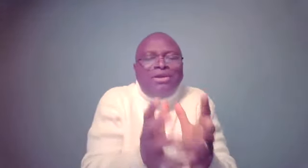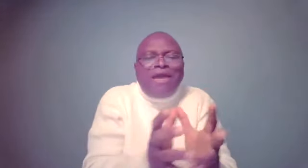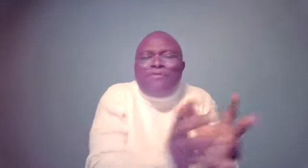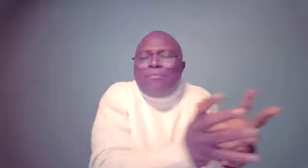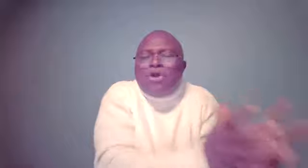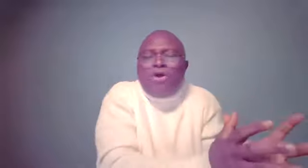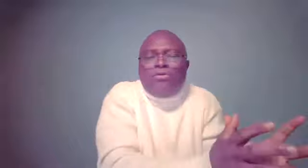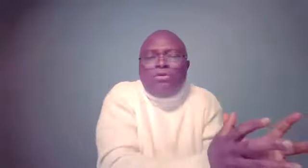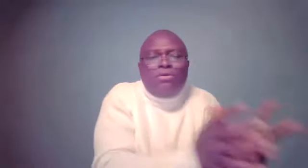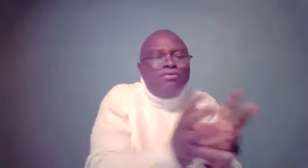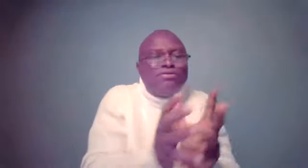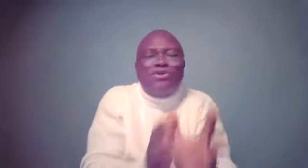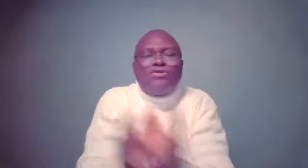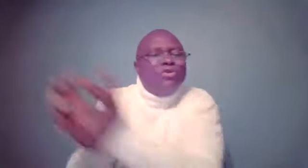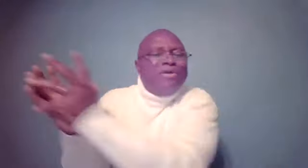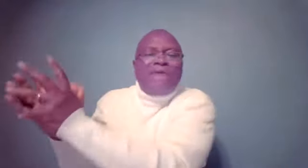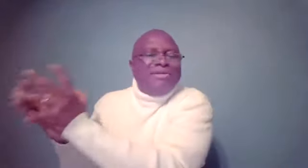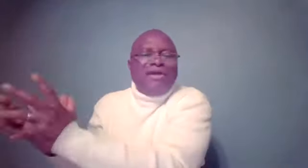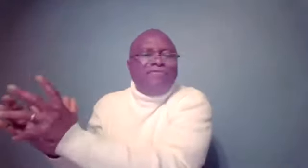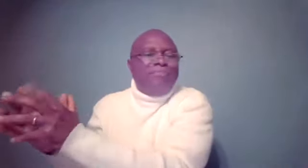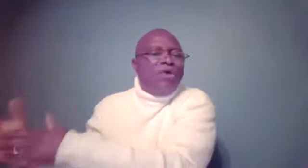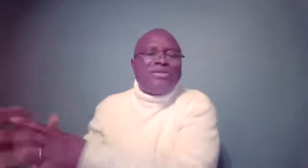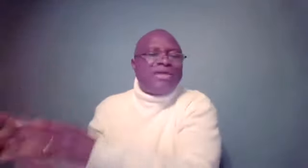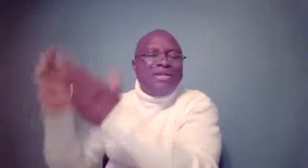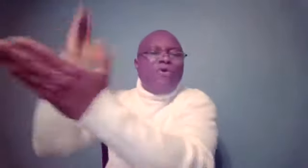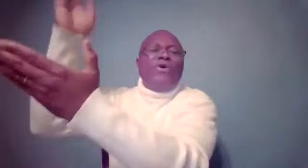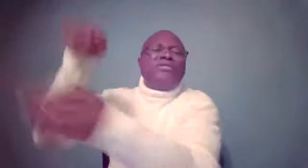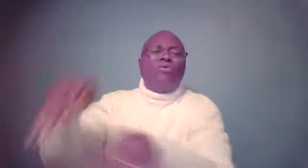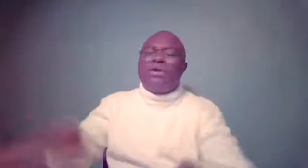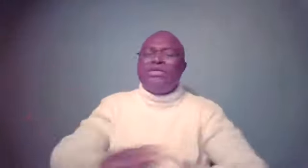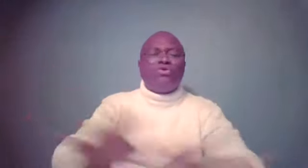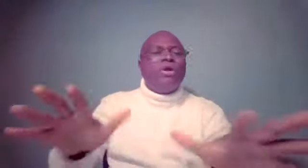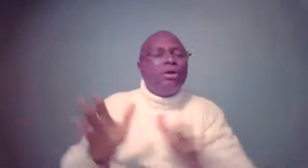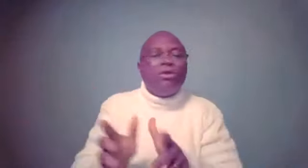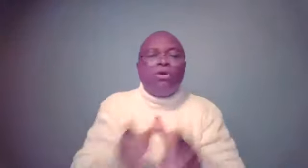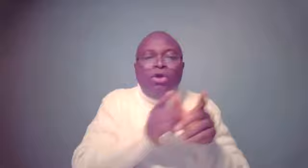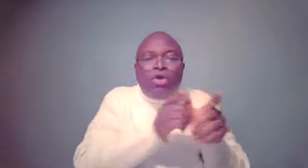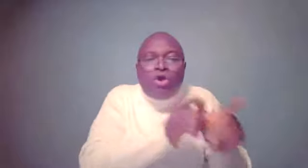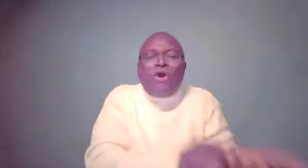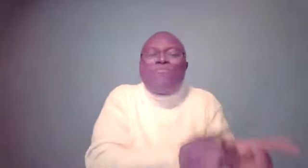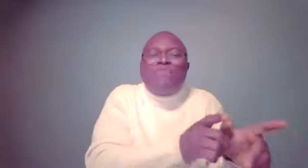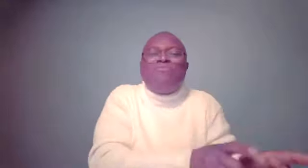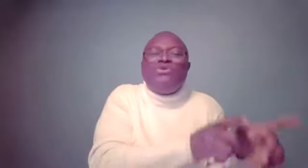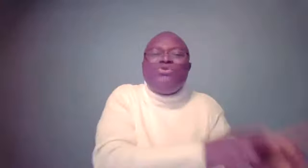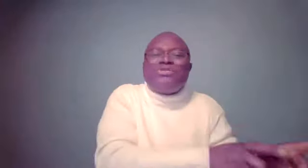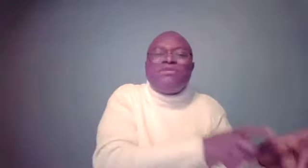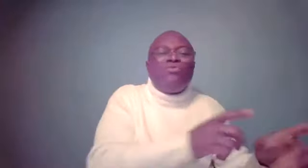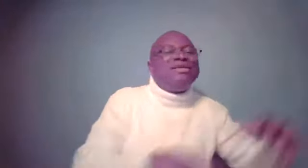Hear from God. Don't glorify the devil by always telling, oh, he's the one, he's the one. No. God may be using what the